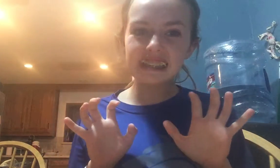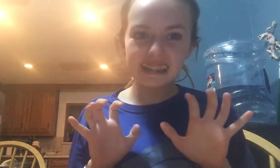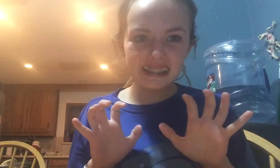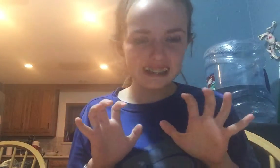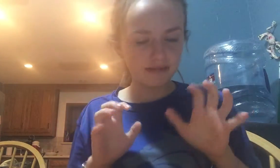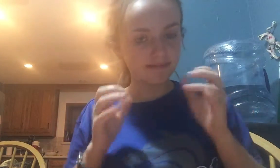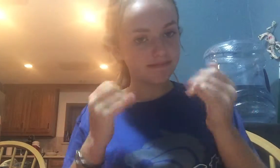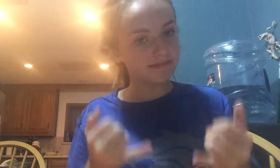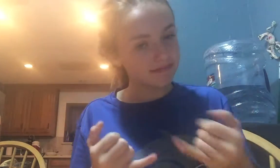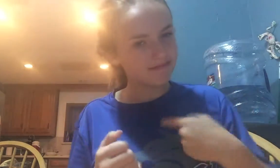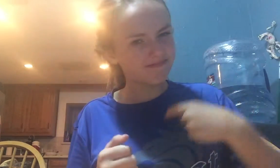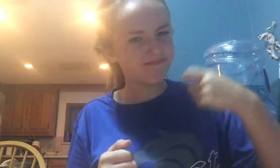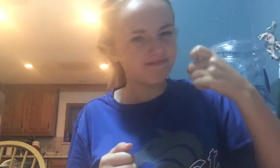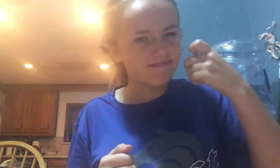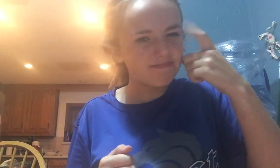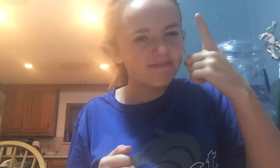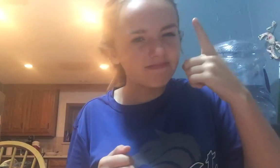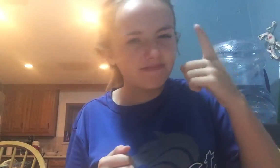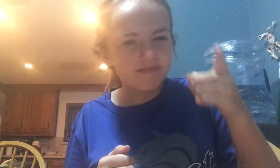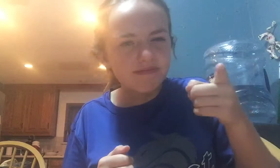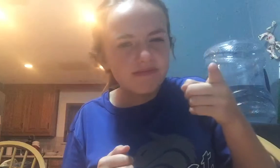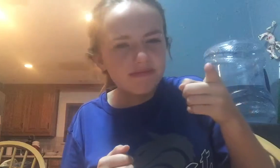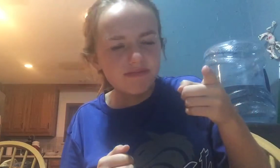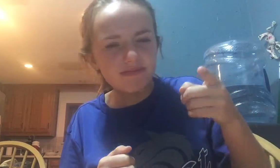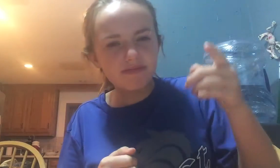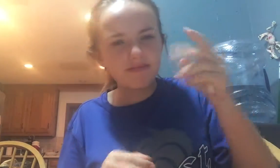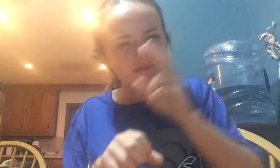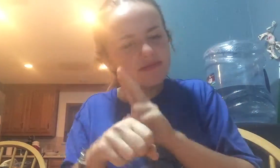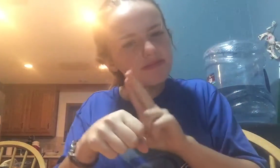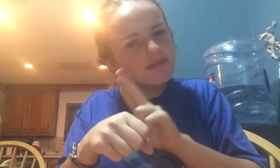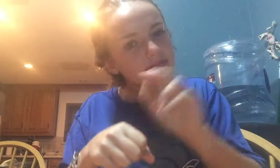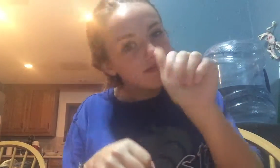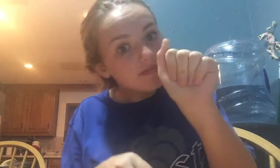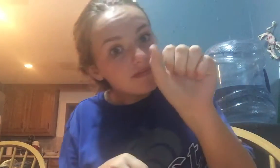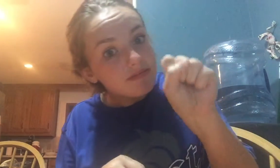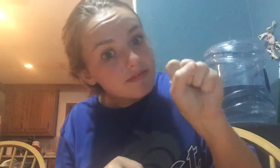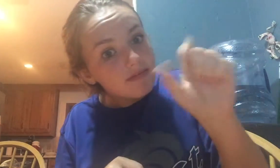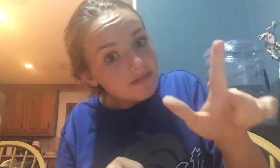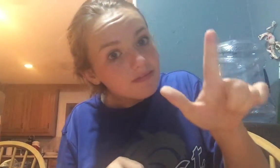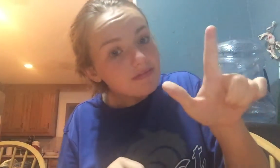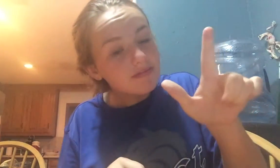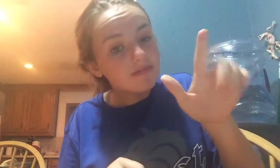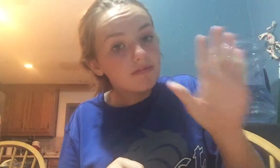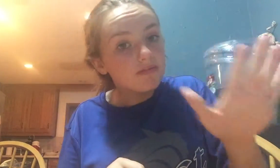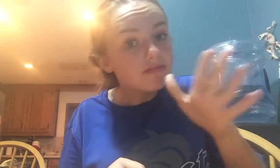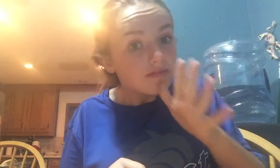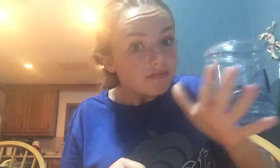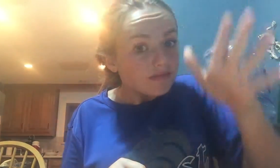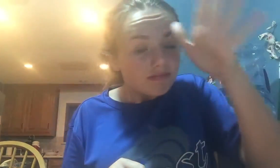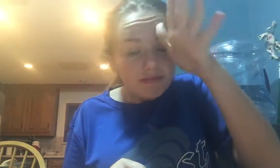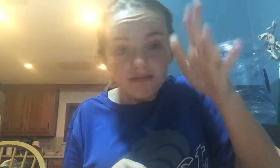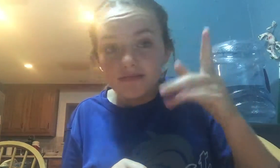Now, I realize she was using ASL. Her mother and father were deaf.